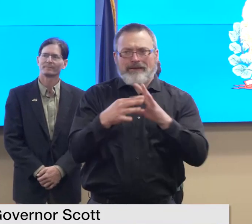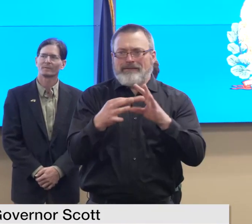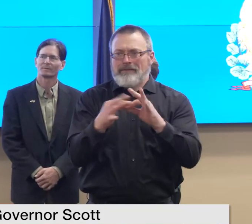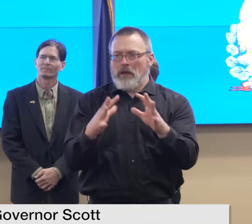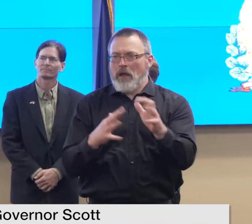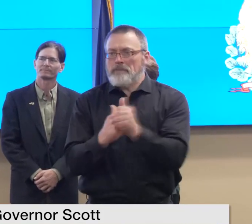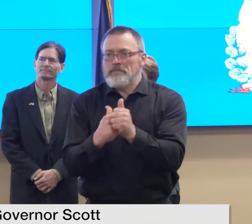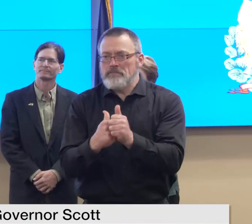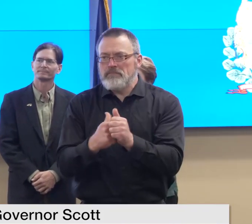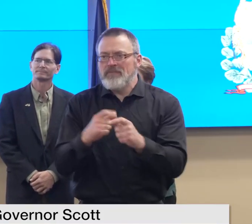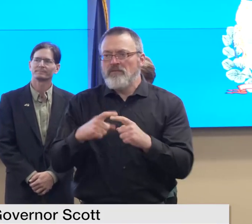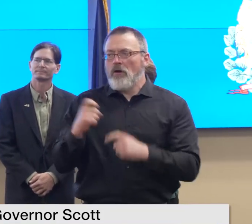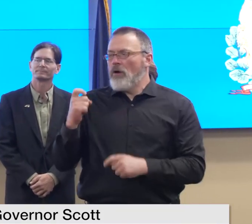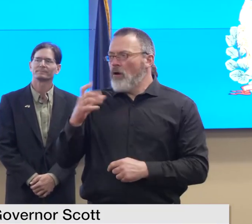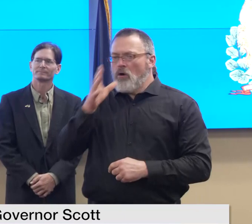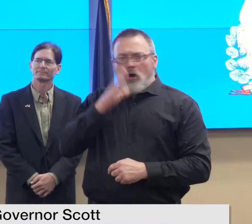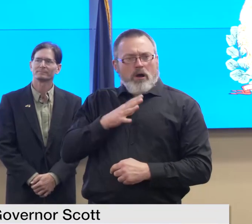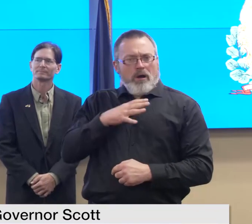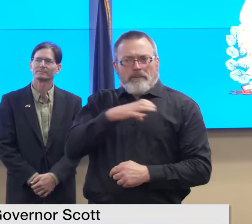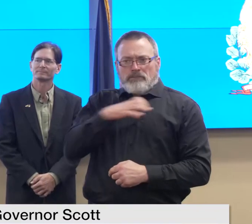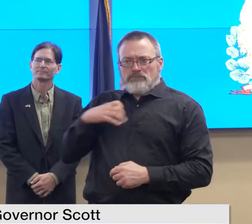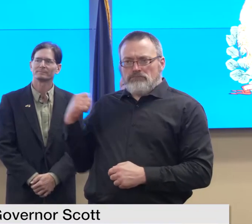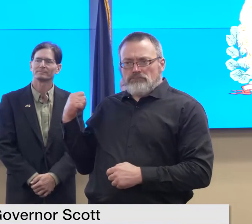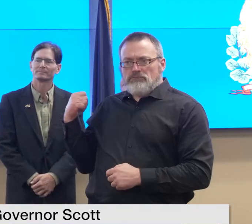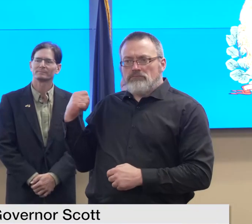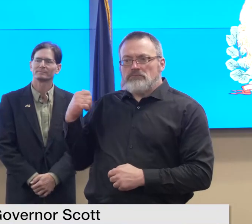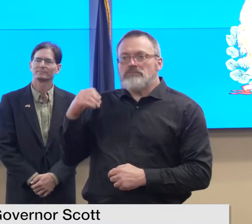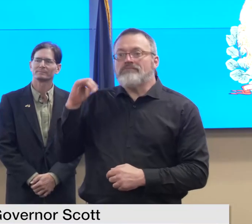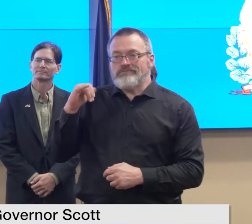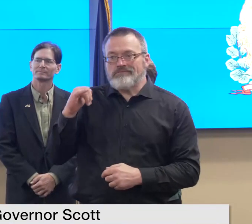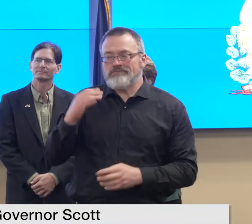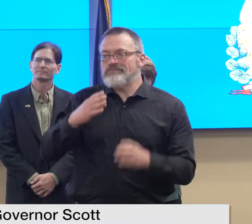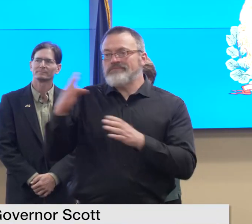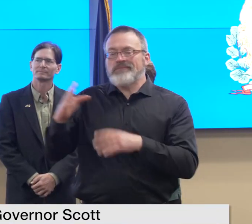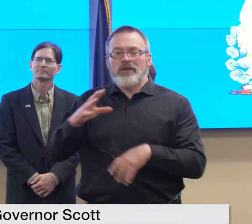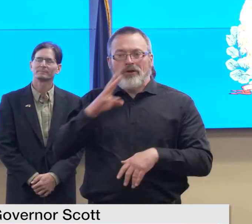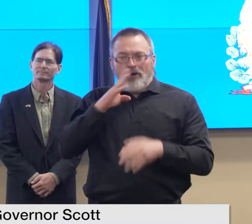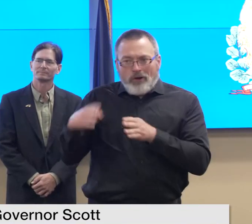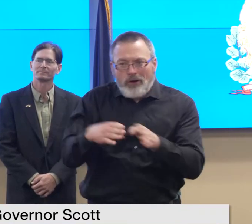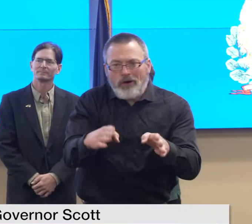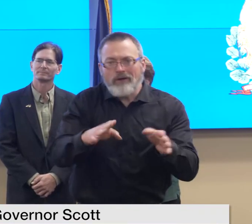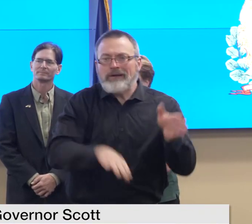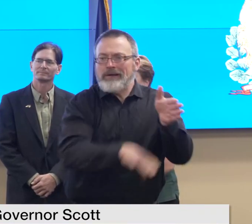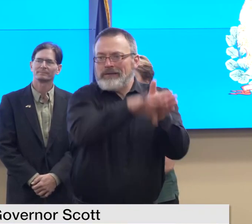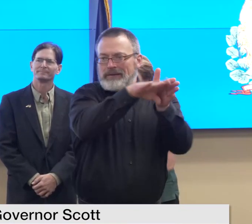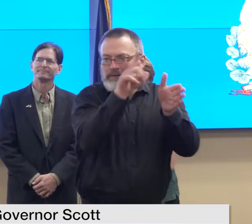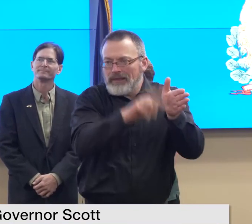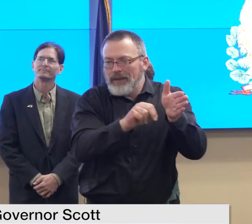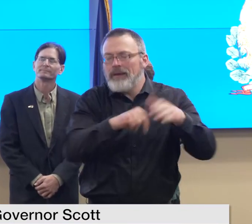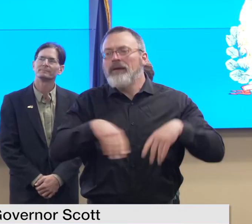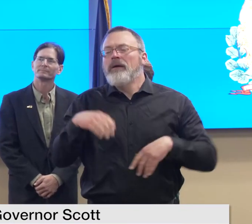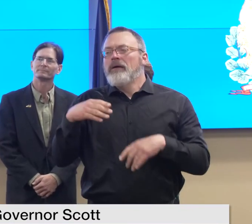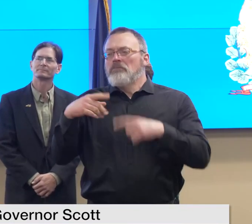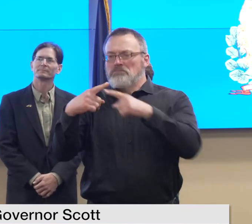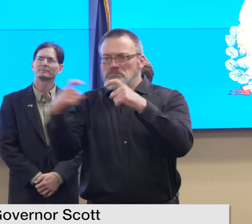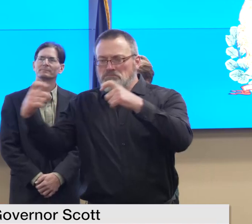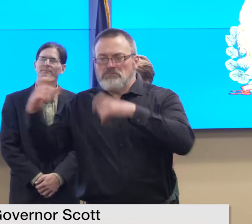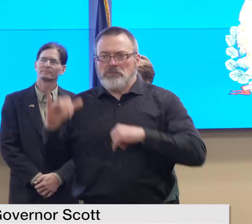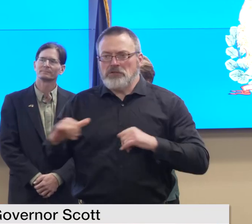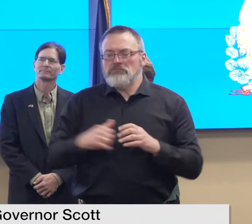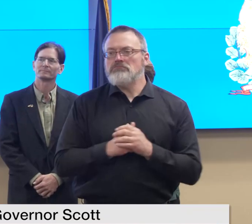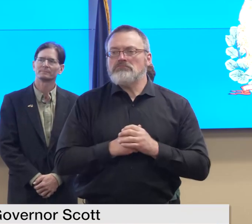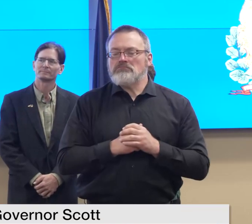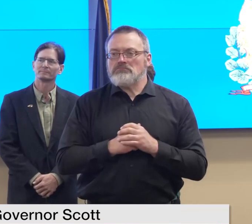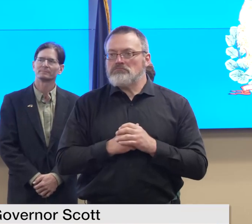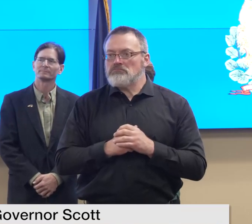and an update on rivers dams white water and wastewater systems from Secretary Moore over the